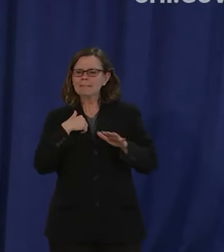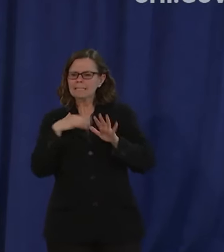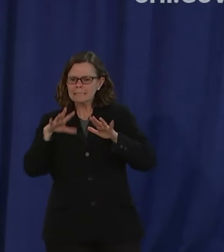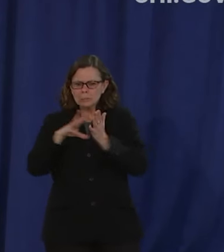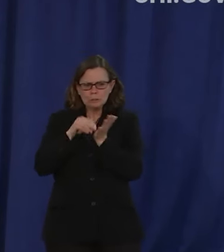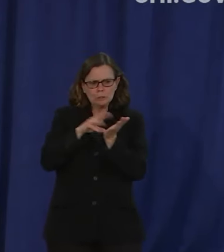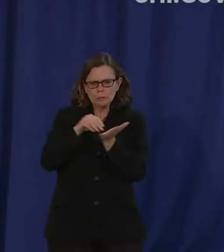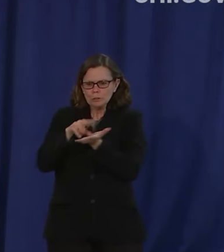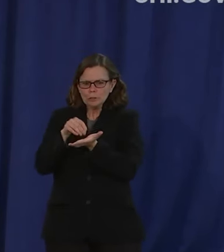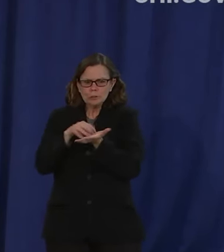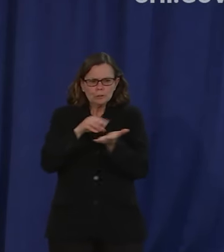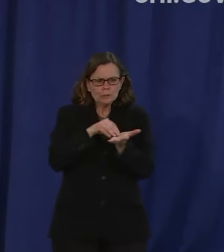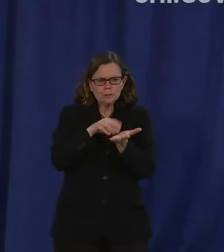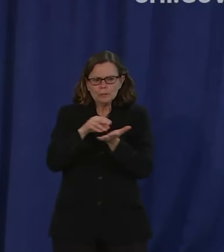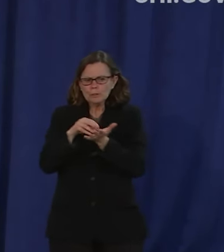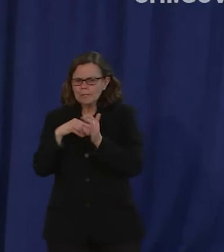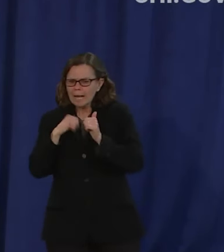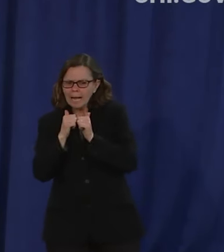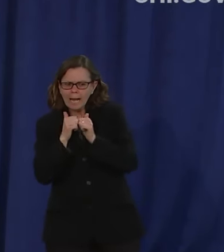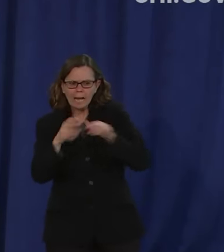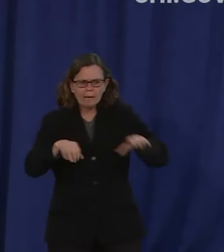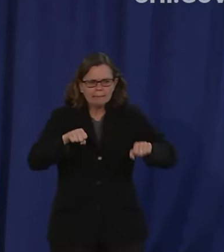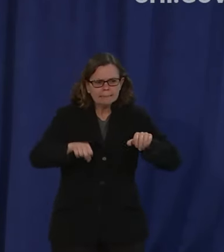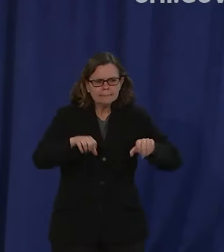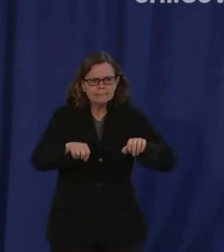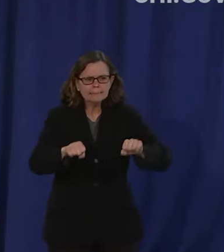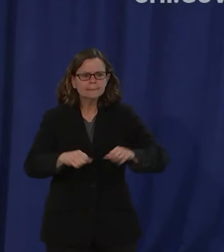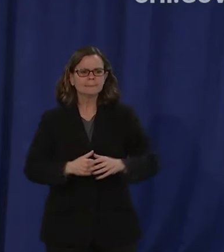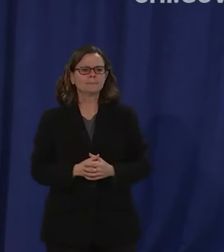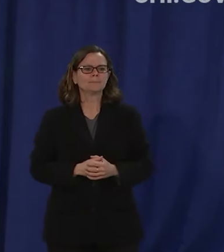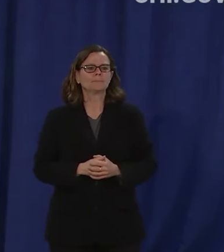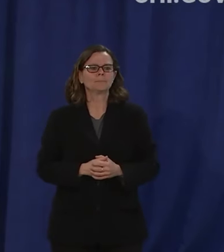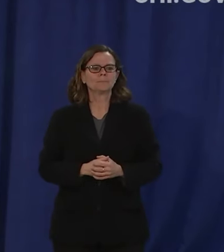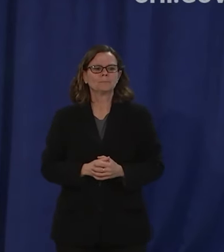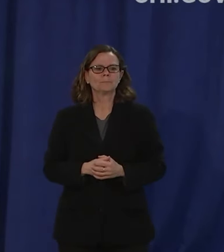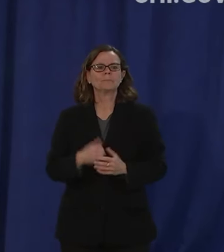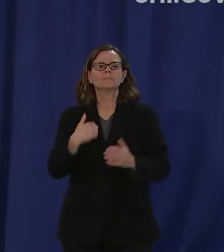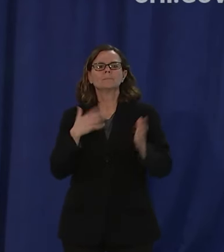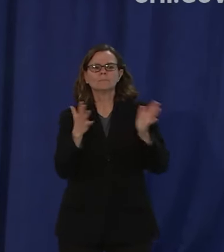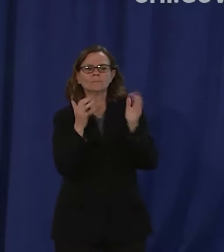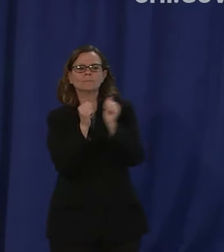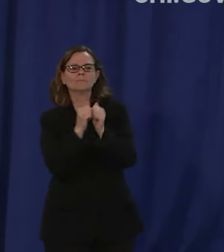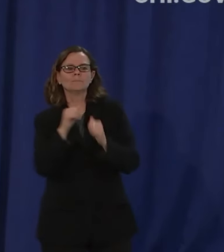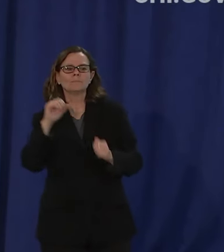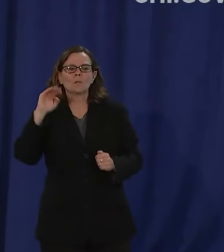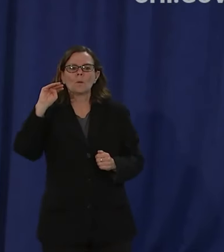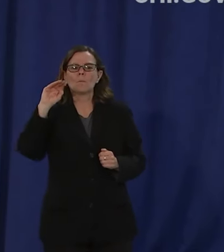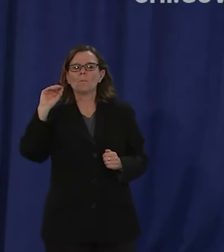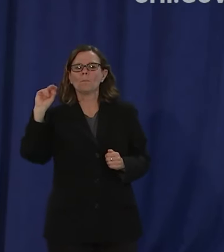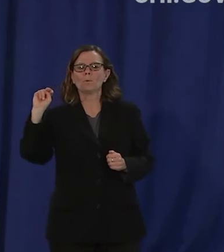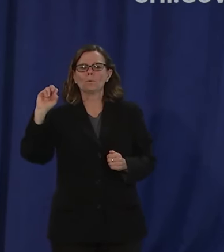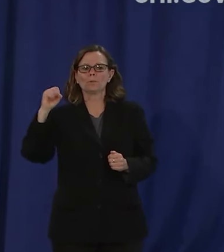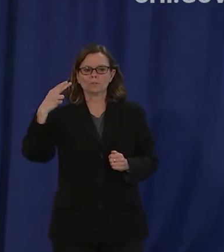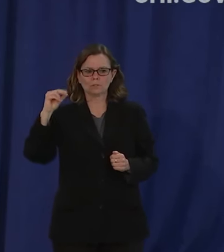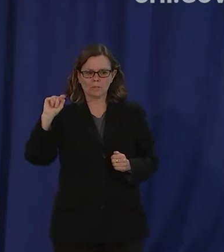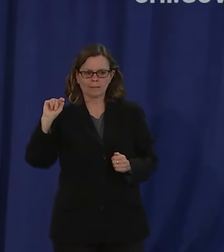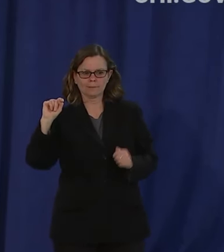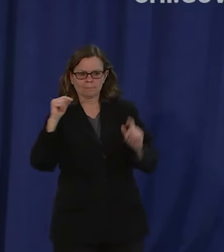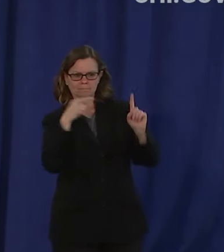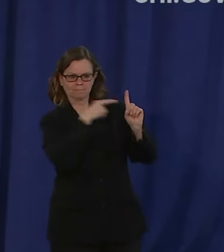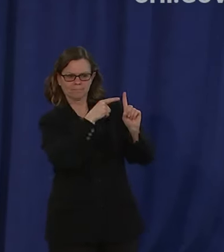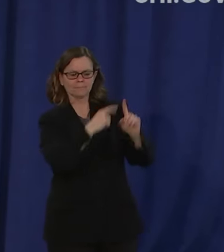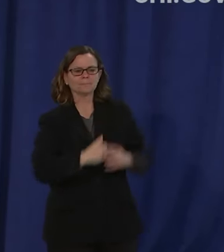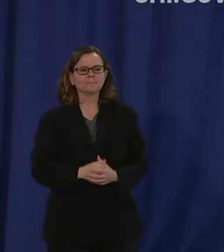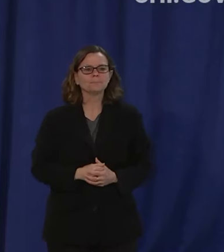moonshot goals reminding them of how this country raced against the